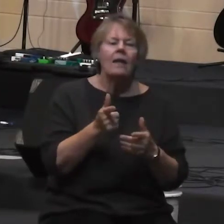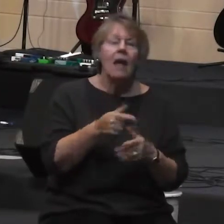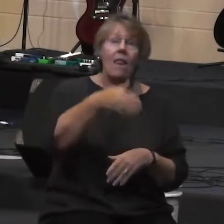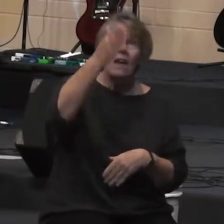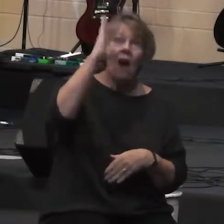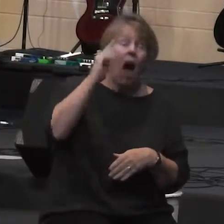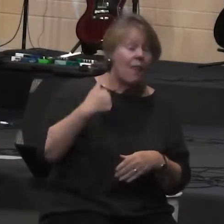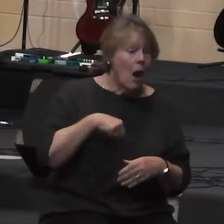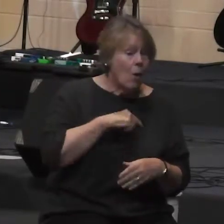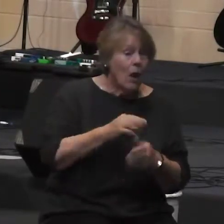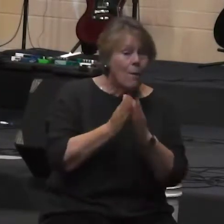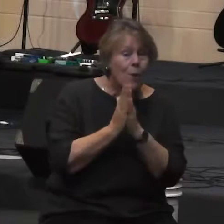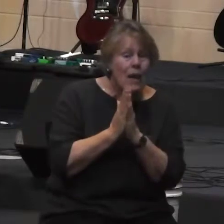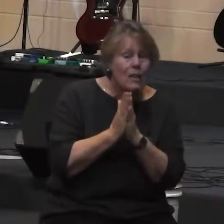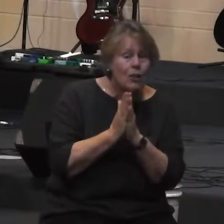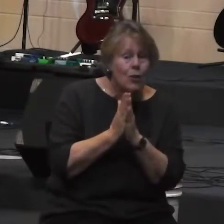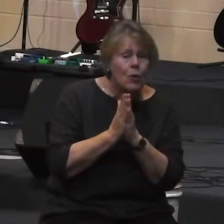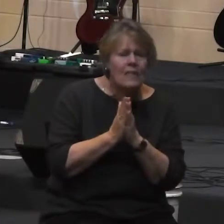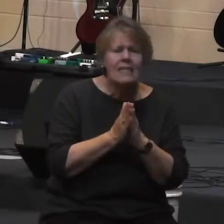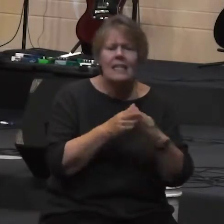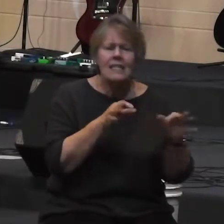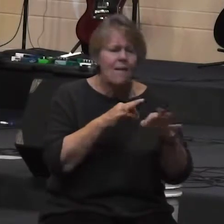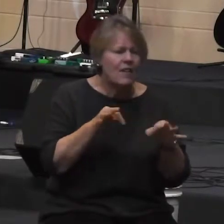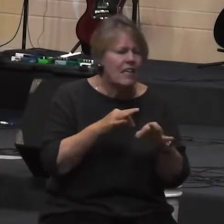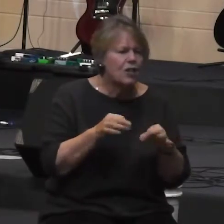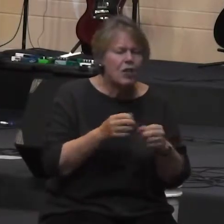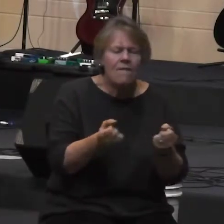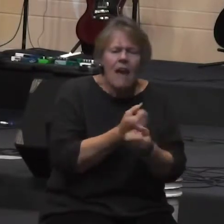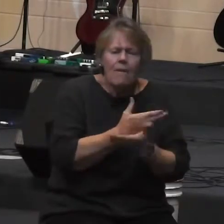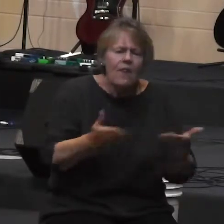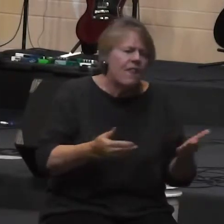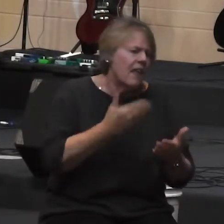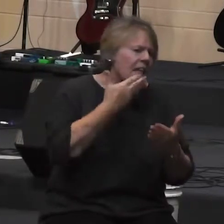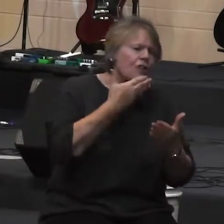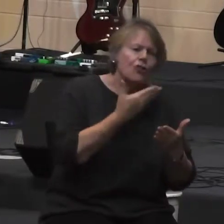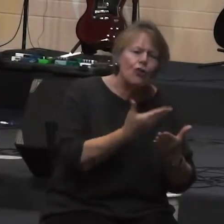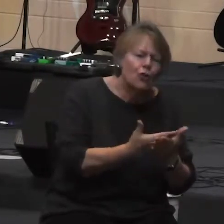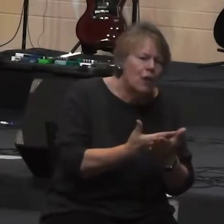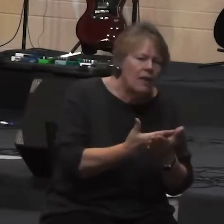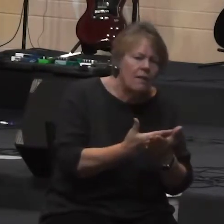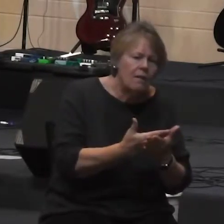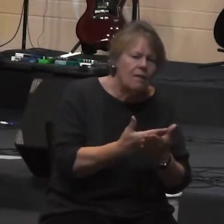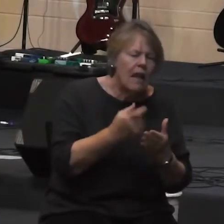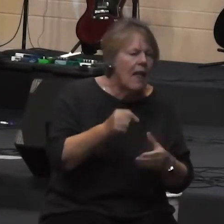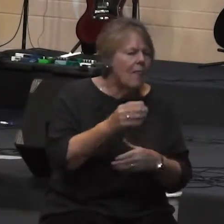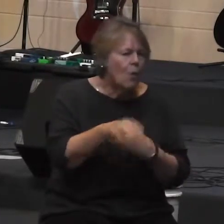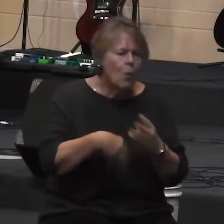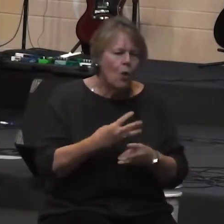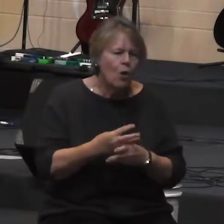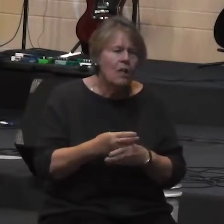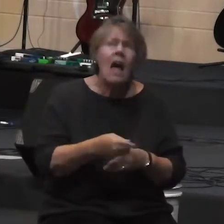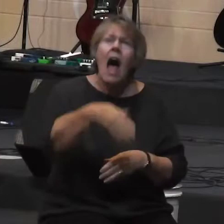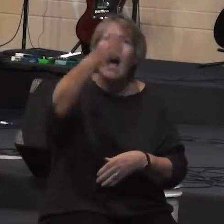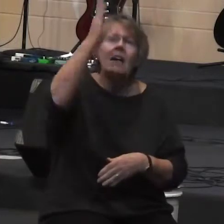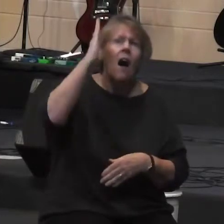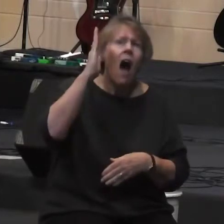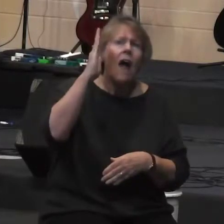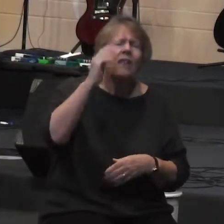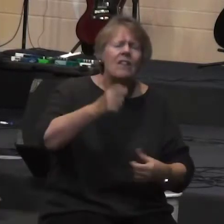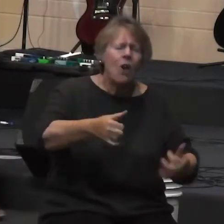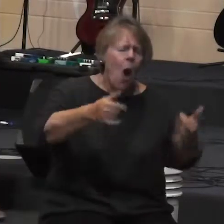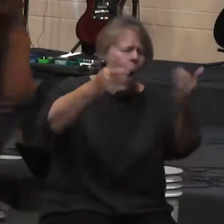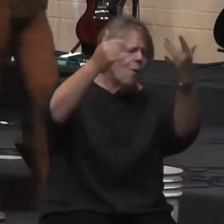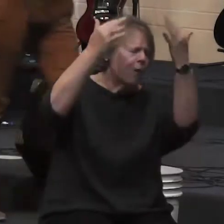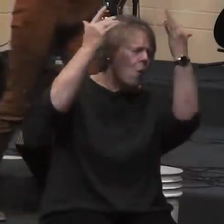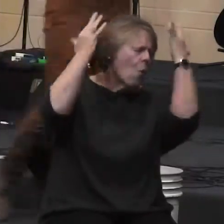all that is good and great in the world. We pray to a God of overwhelming love. And